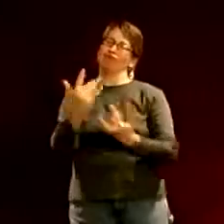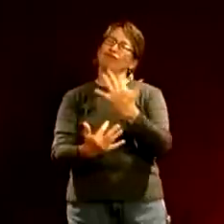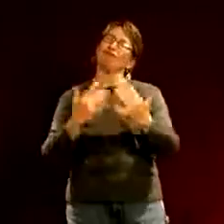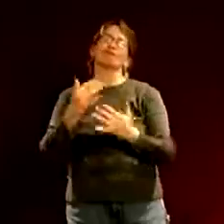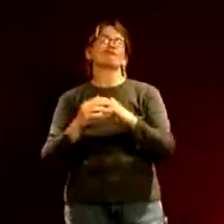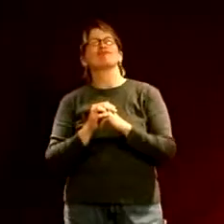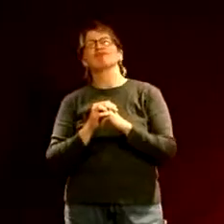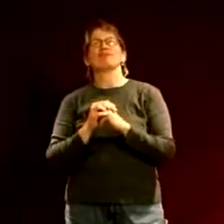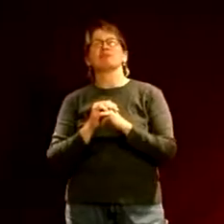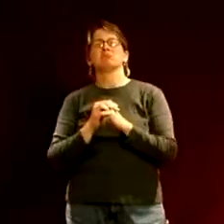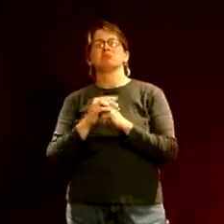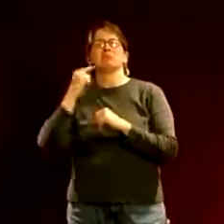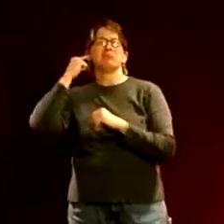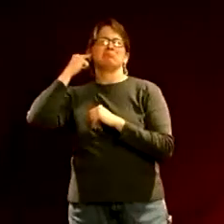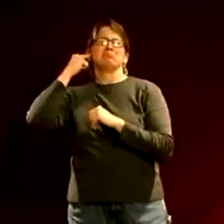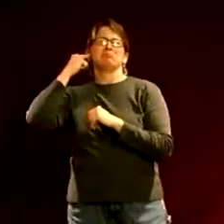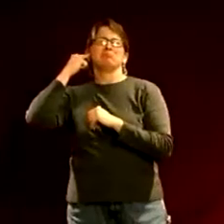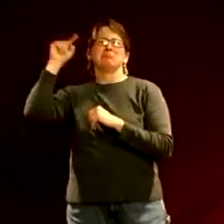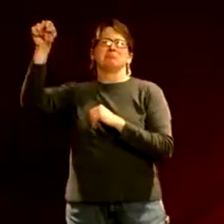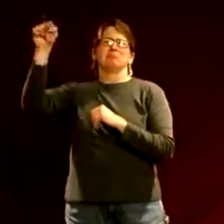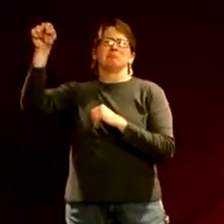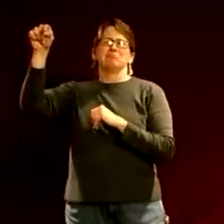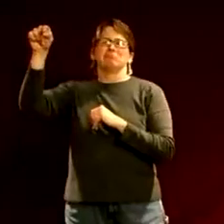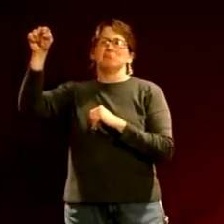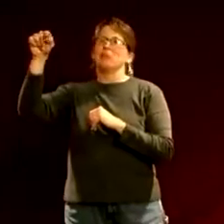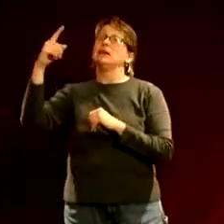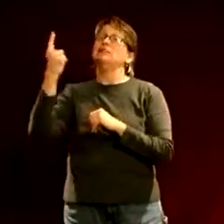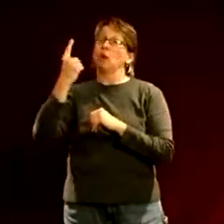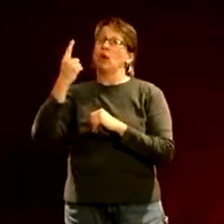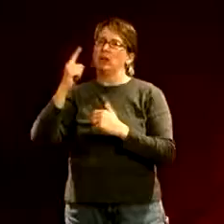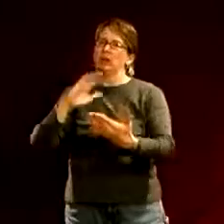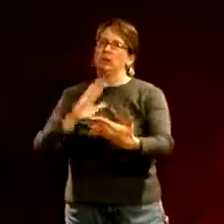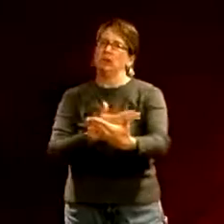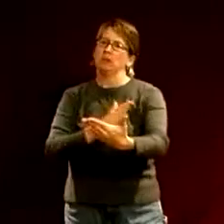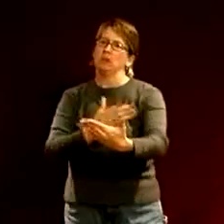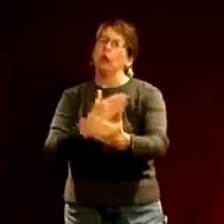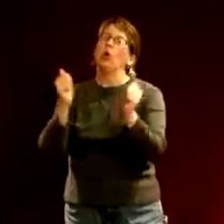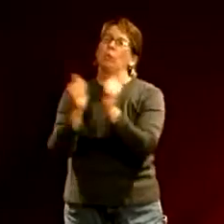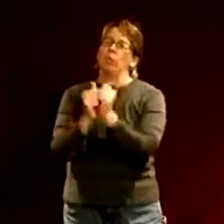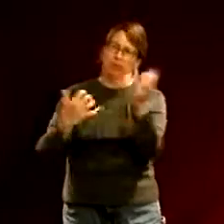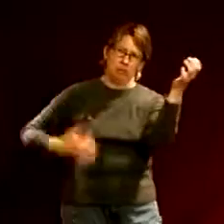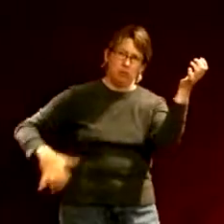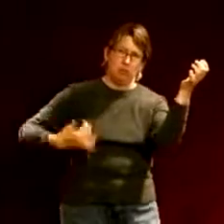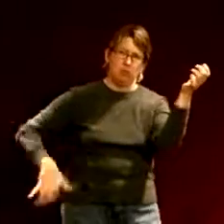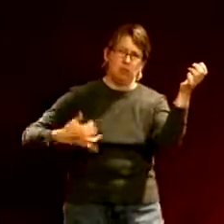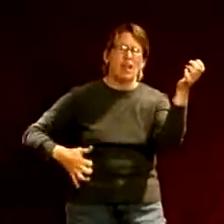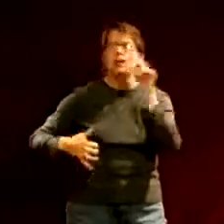and where motorized vehicles are not allowed and I remember we were sitting there my husband and I and all of a sudden my husband began to hear music it was